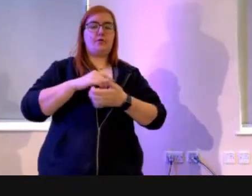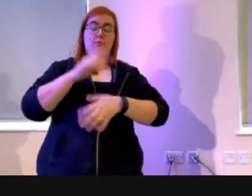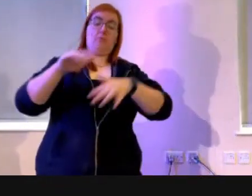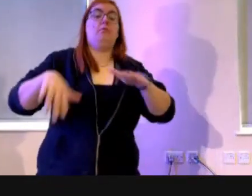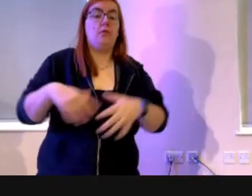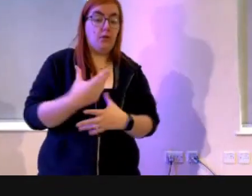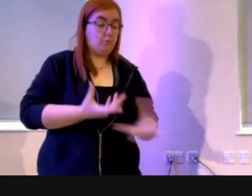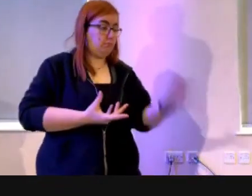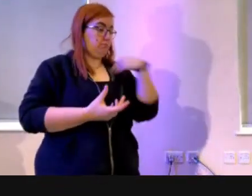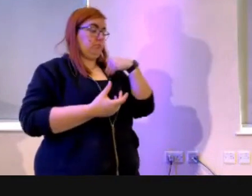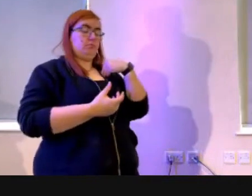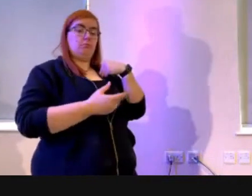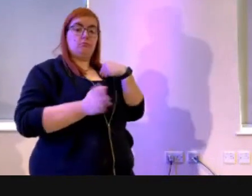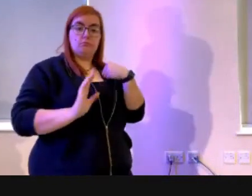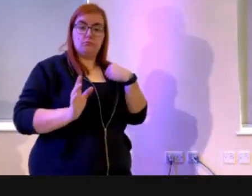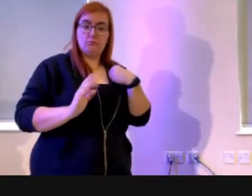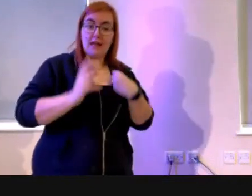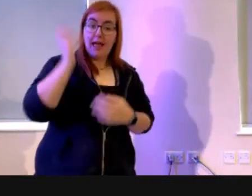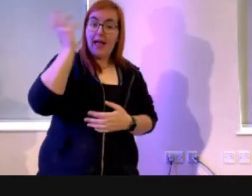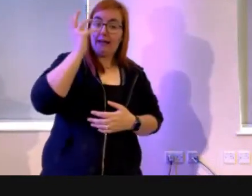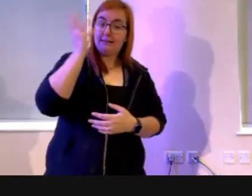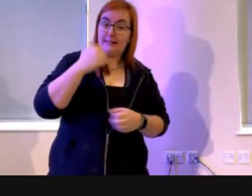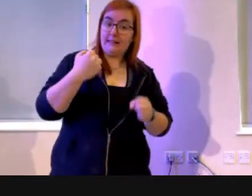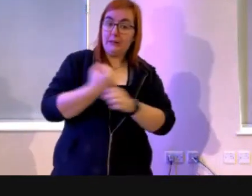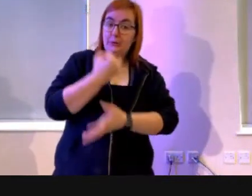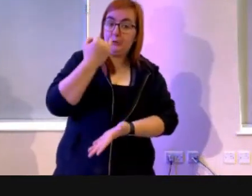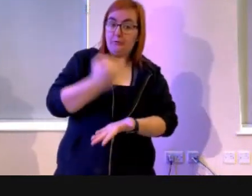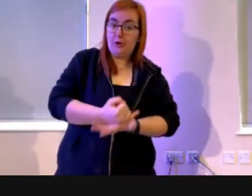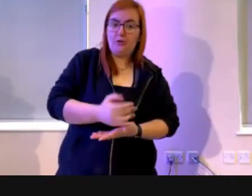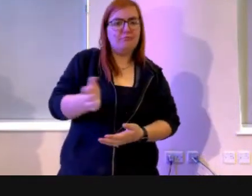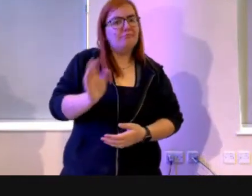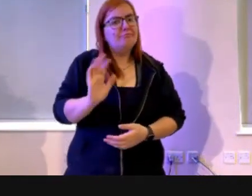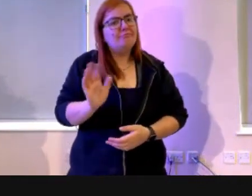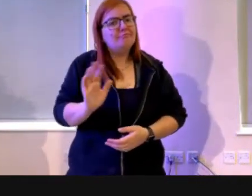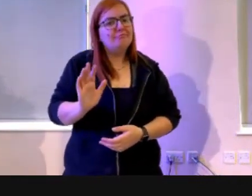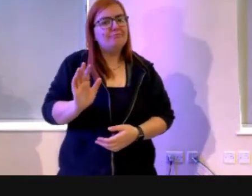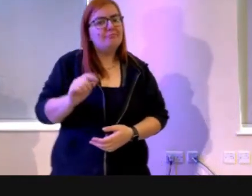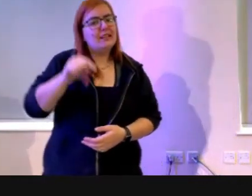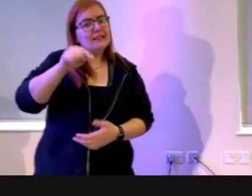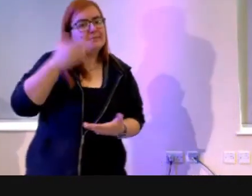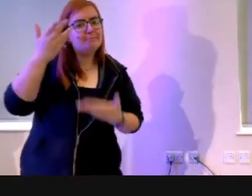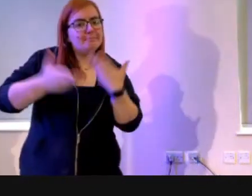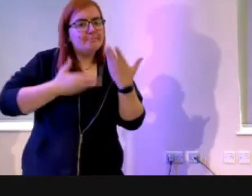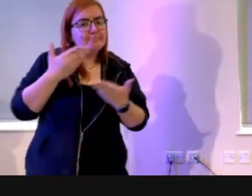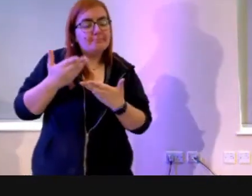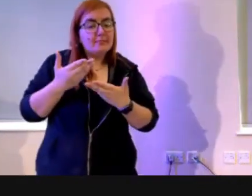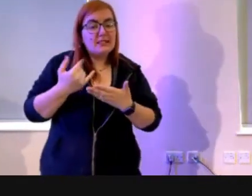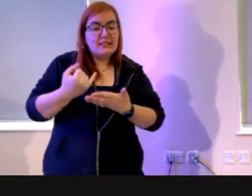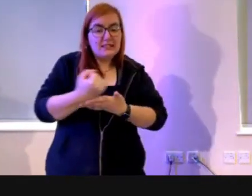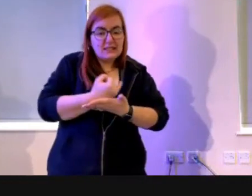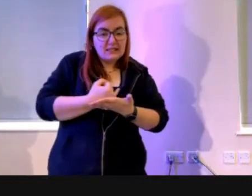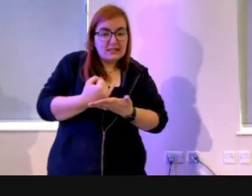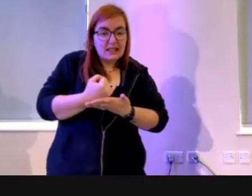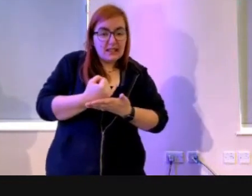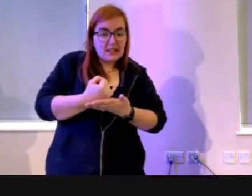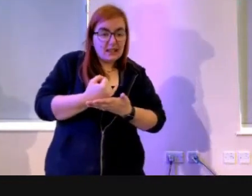We accidentally do something wrong. What we have here is sin is an entity. I they've